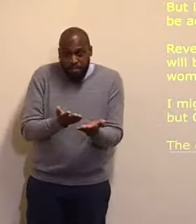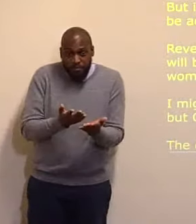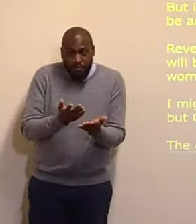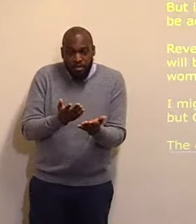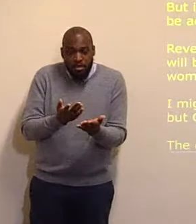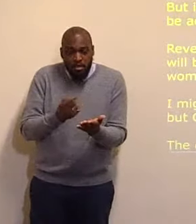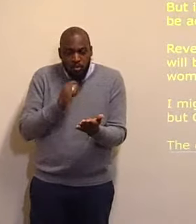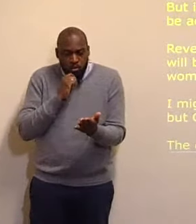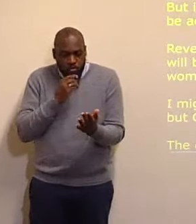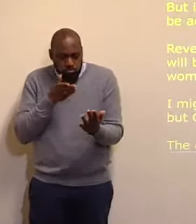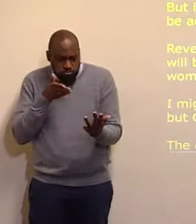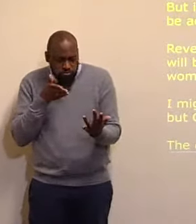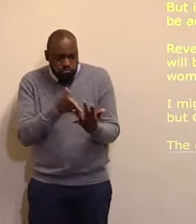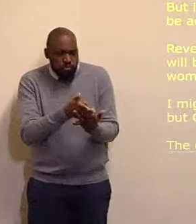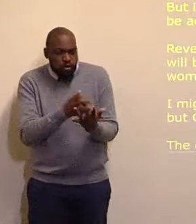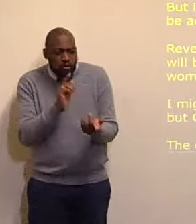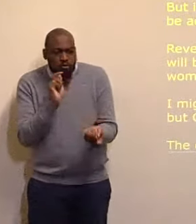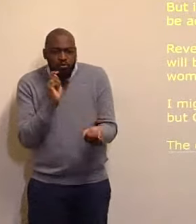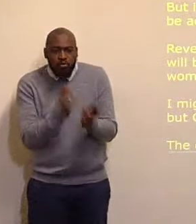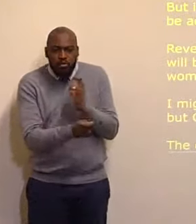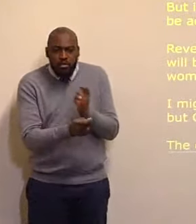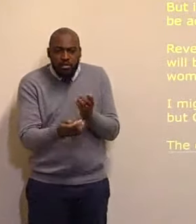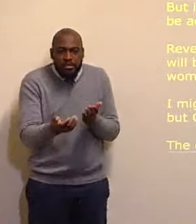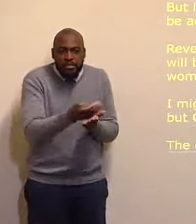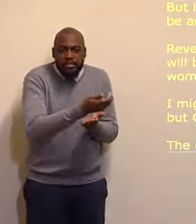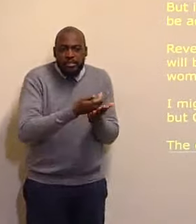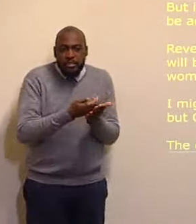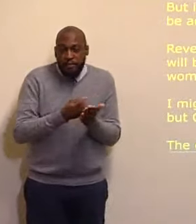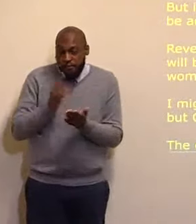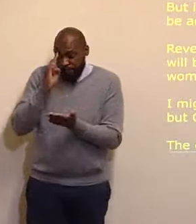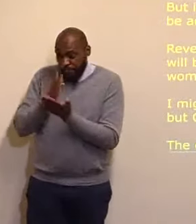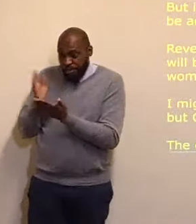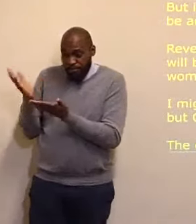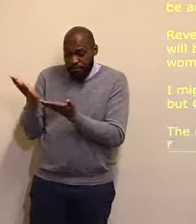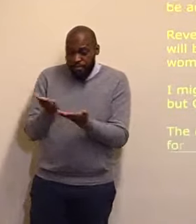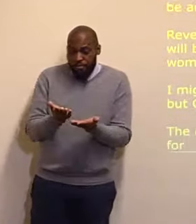he makes you to have faith. That's why, at the end of the day, there is nothing, to boast about.